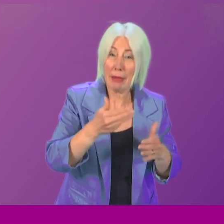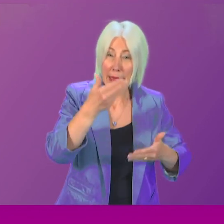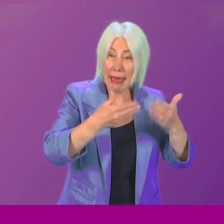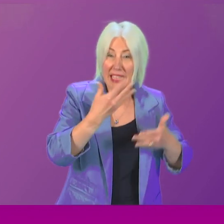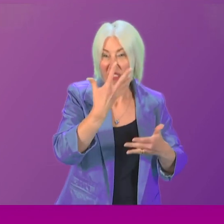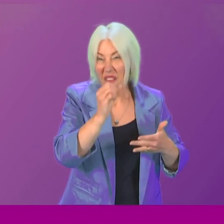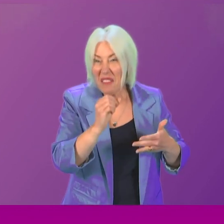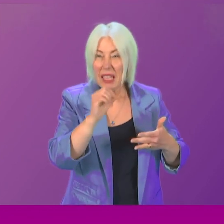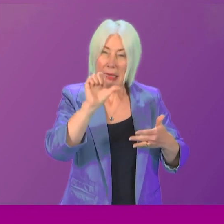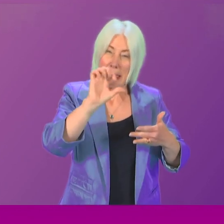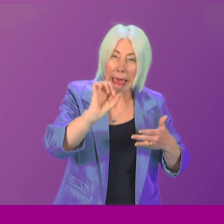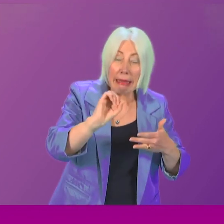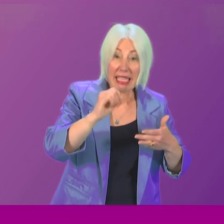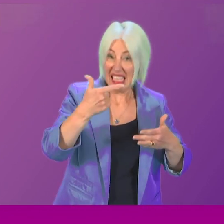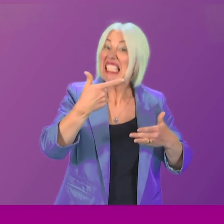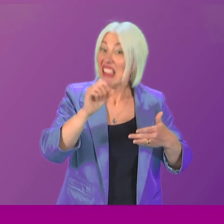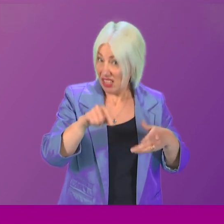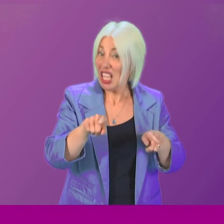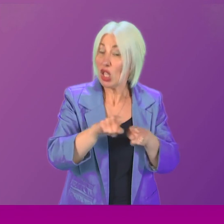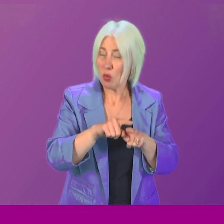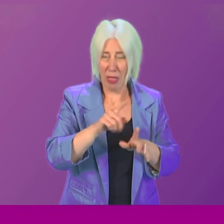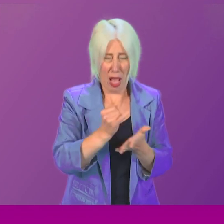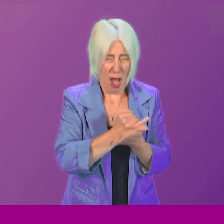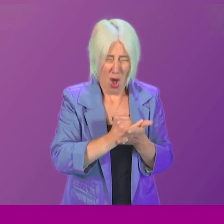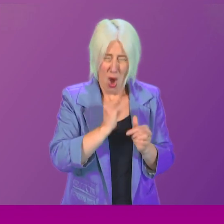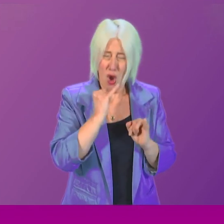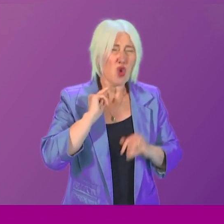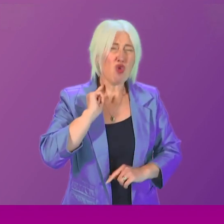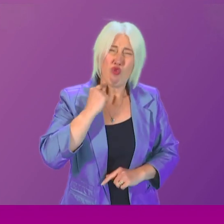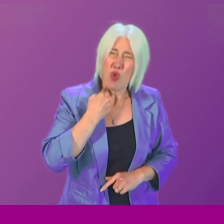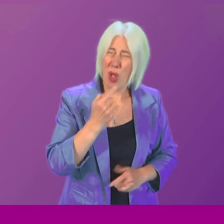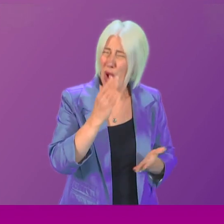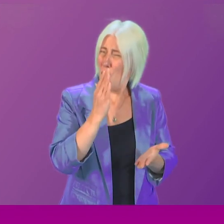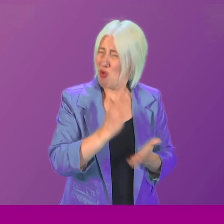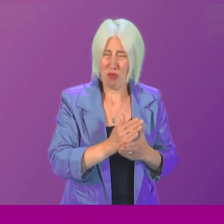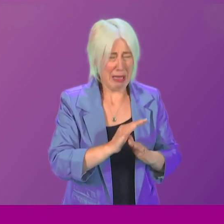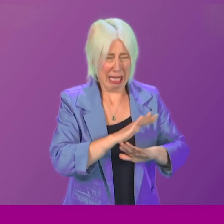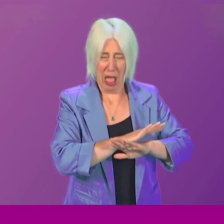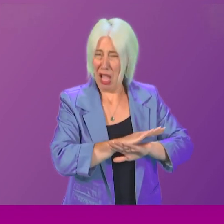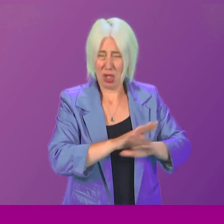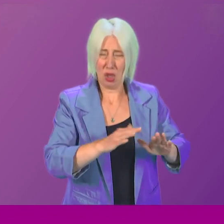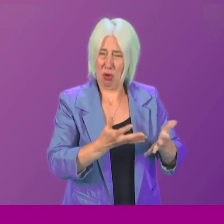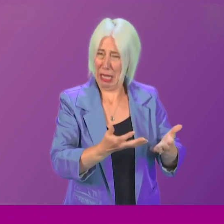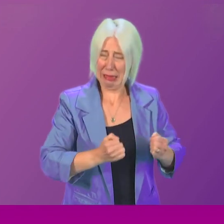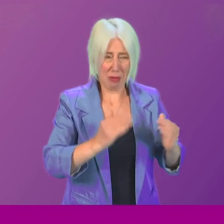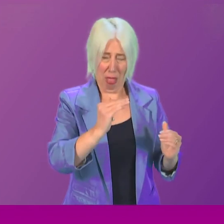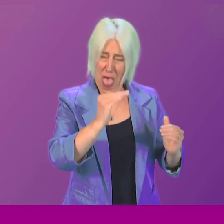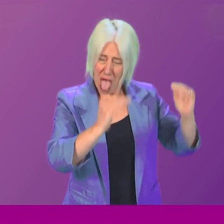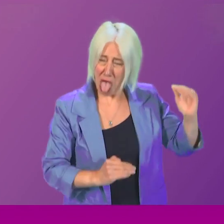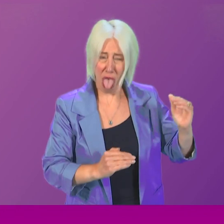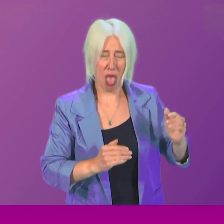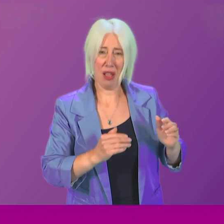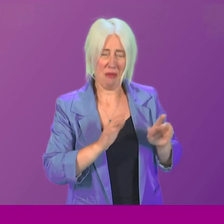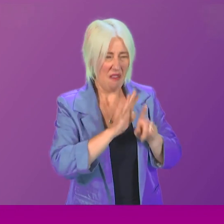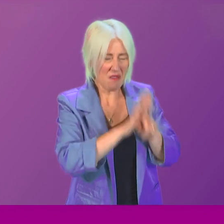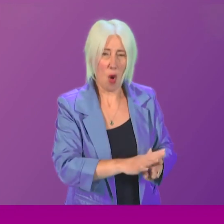70s. And these cruelties are among the most appalling of injustices that our society has inflicted on women and